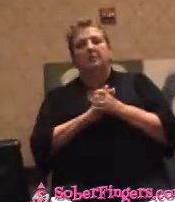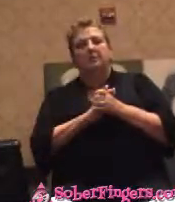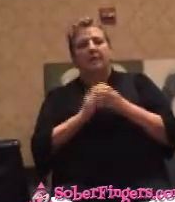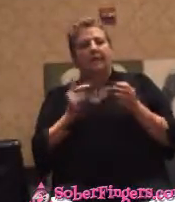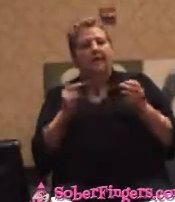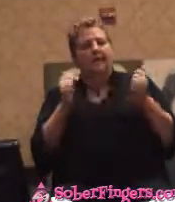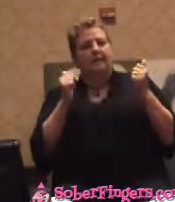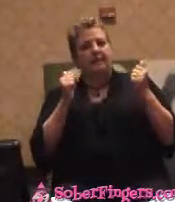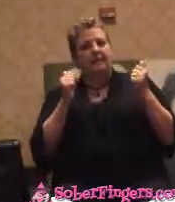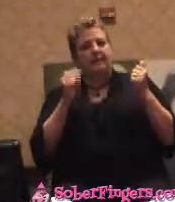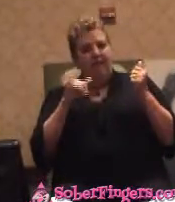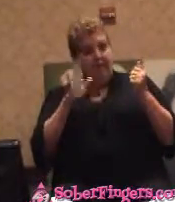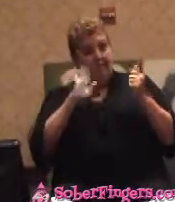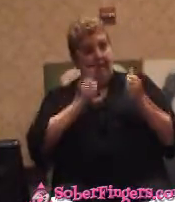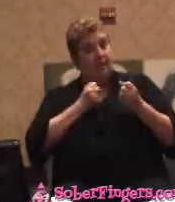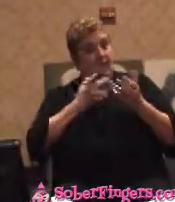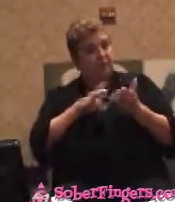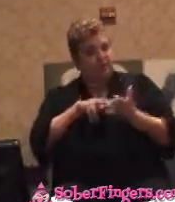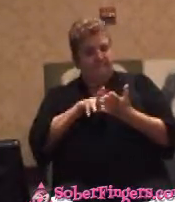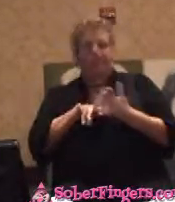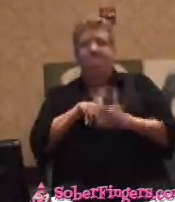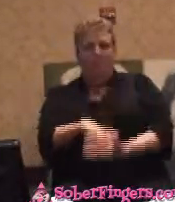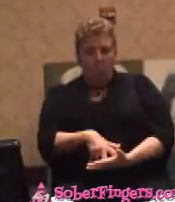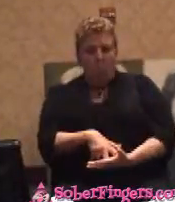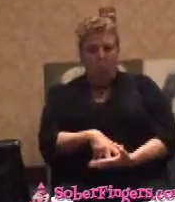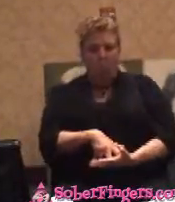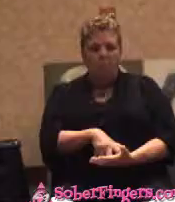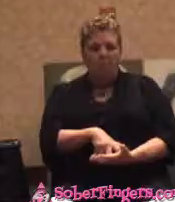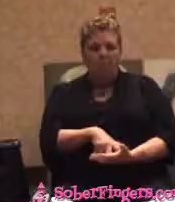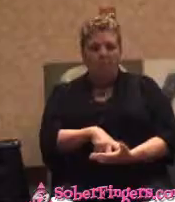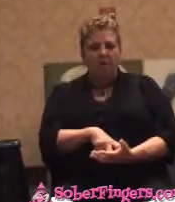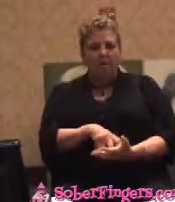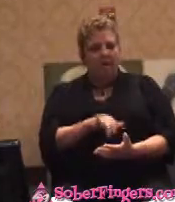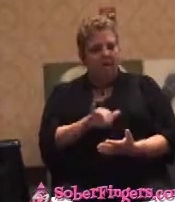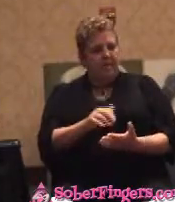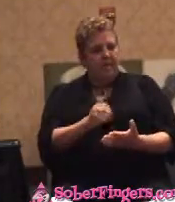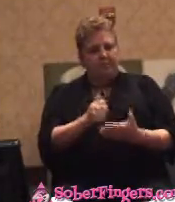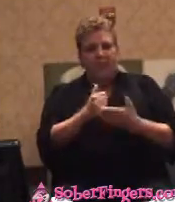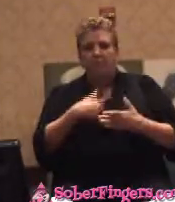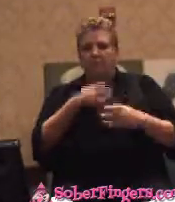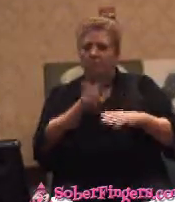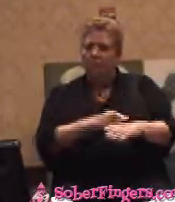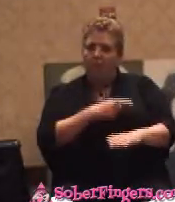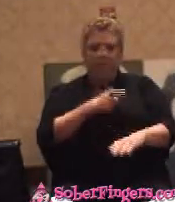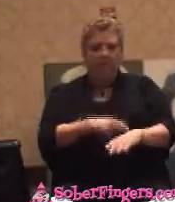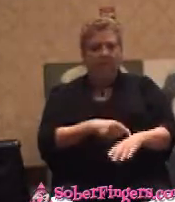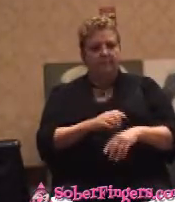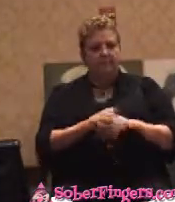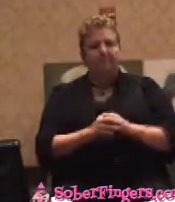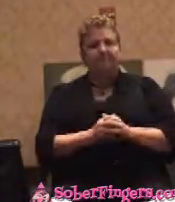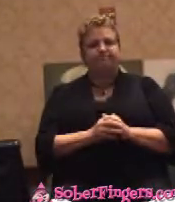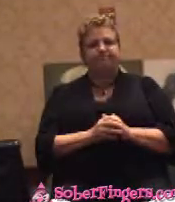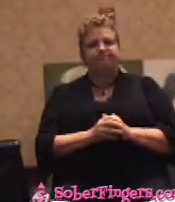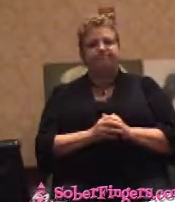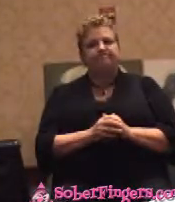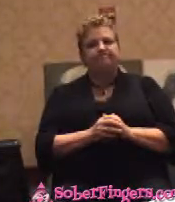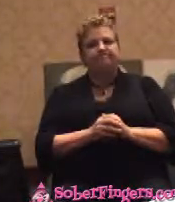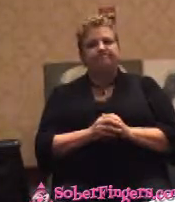knees. And it has sustained me for a long time. I began to think about this thing called God